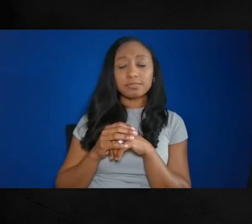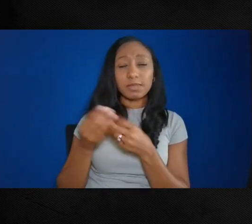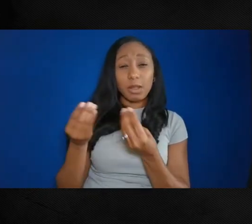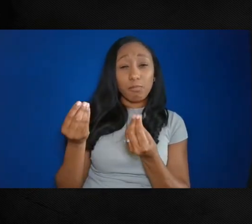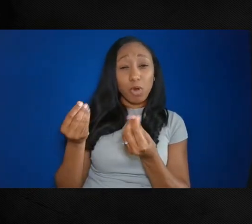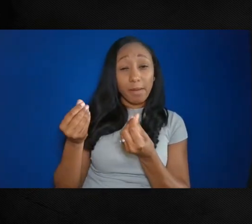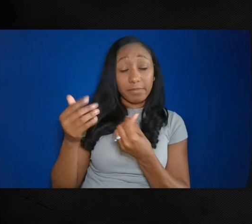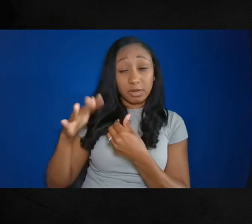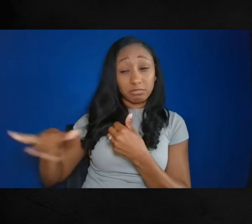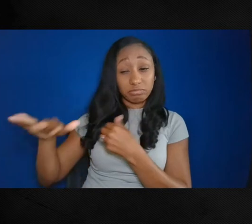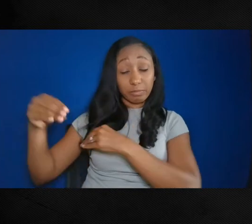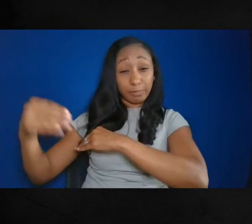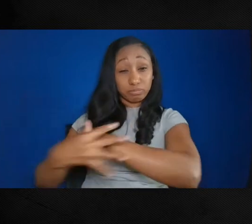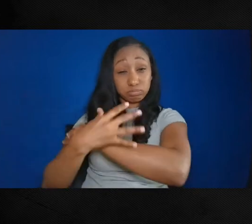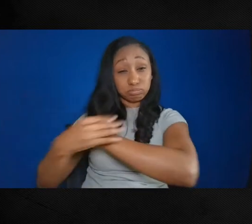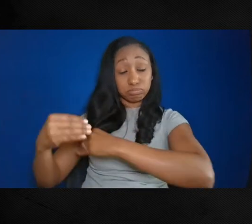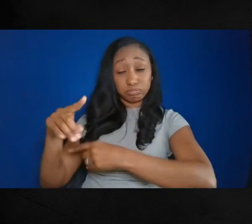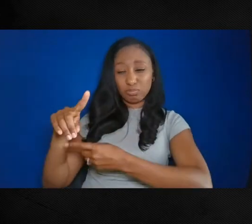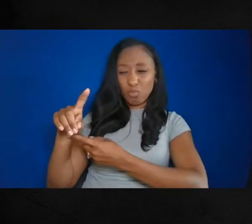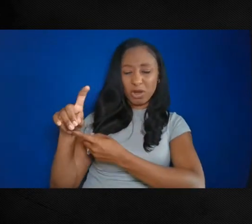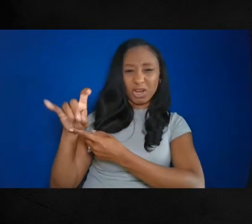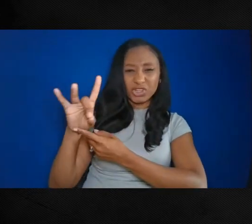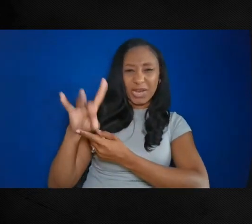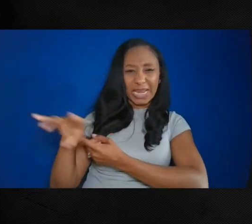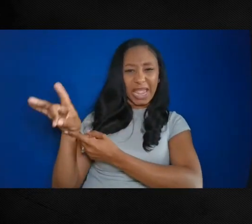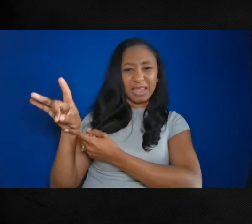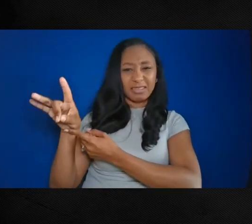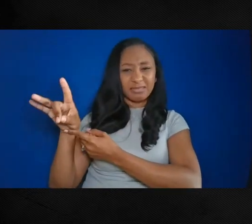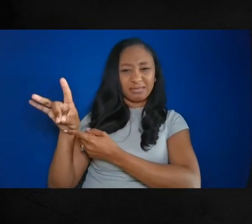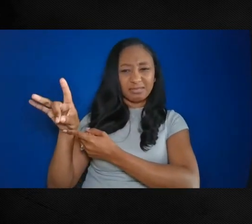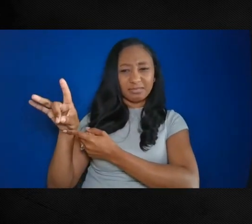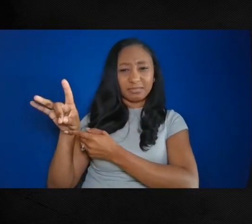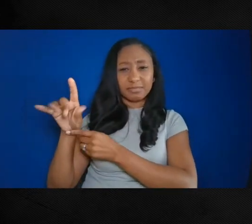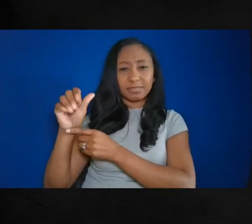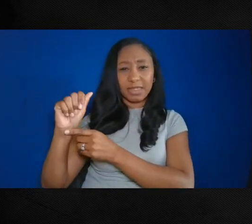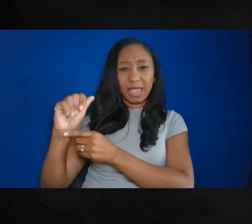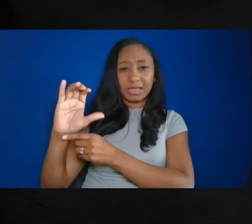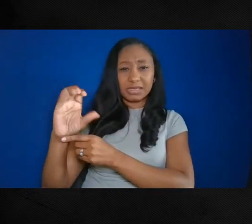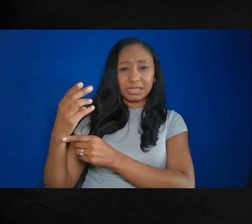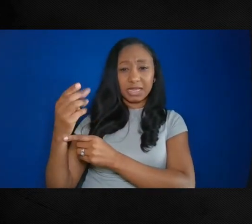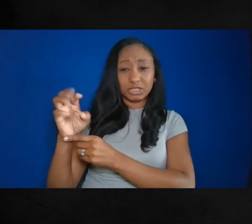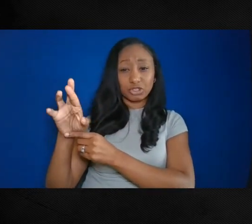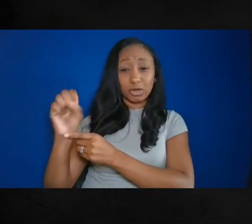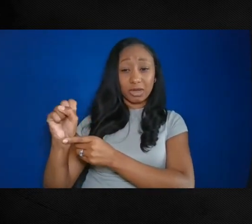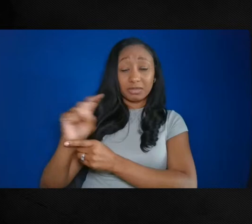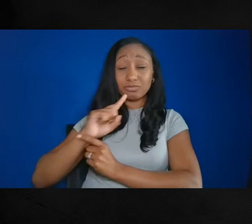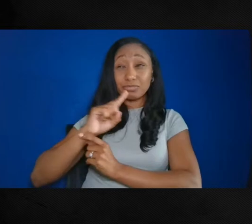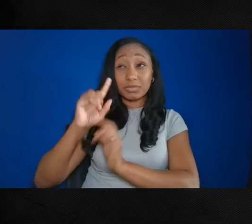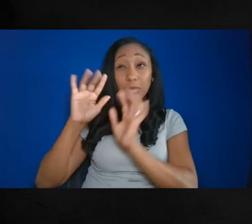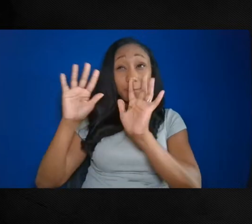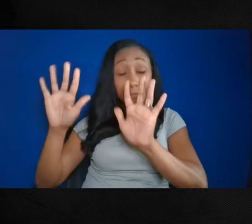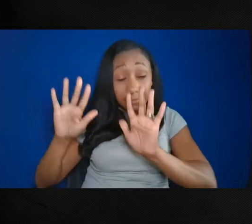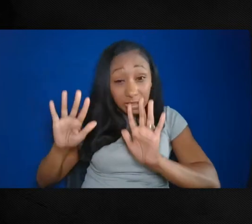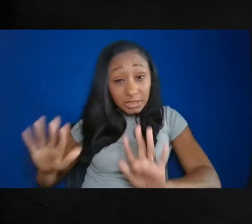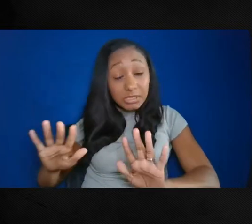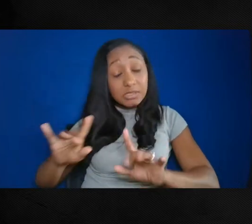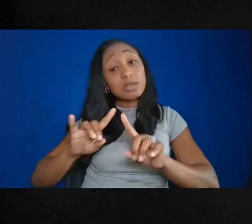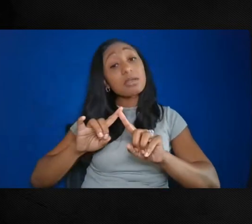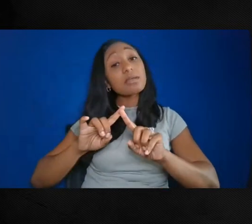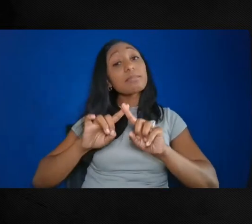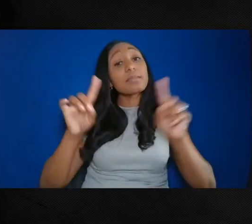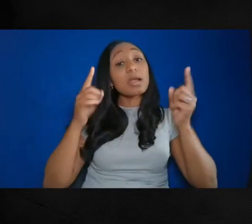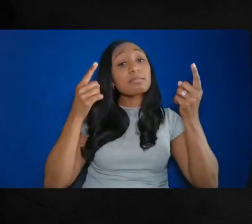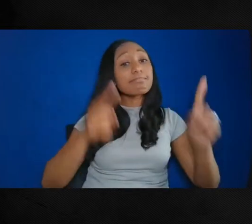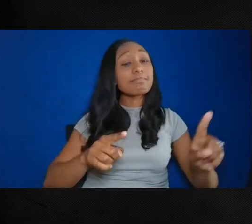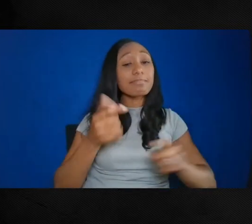Chesapeake Bay, which was phenomenal. And in the 1920s, they began to